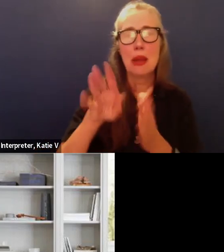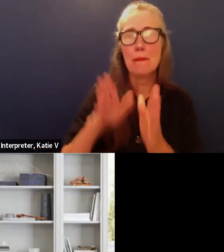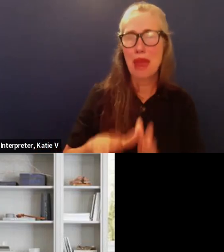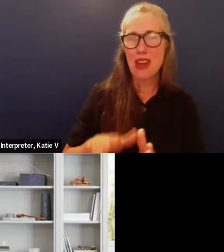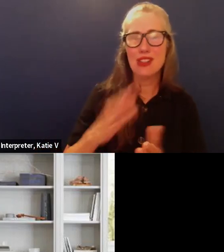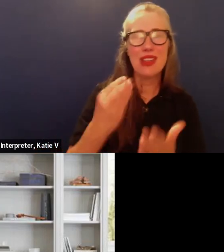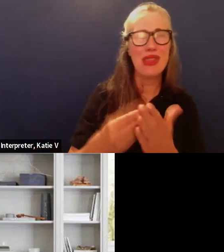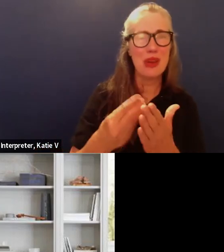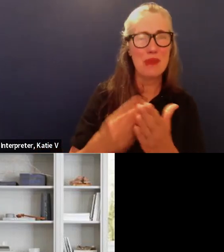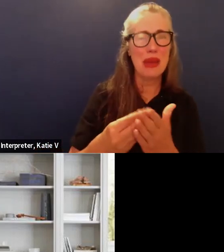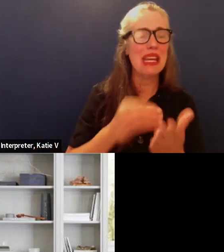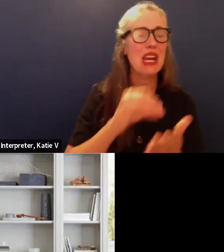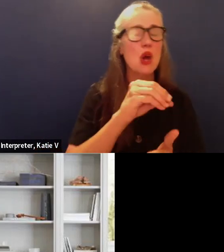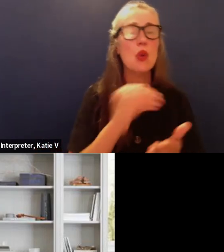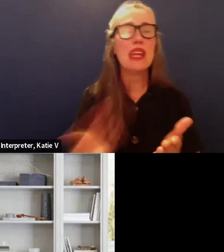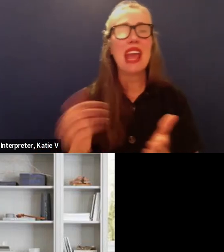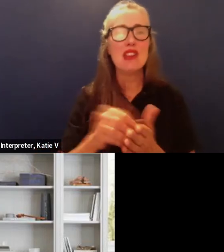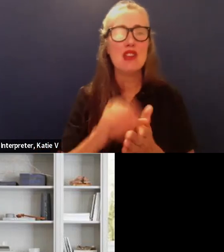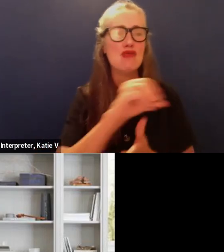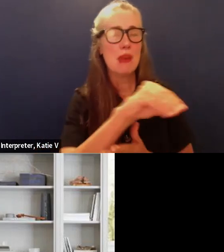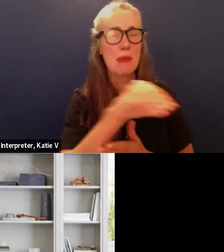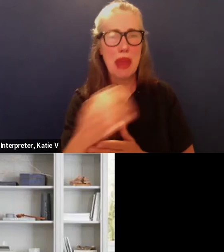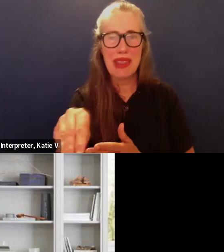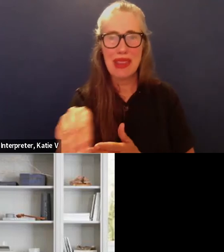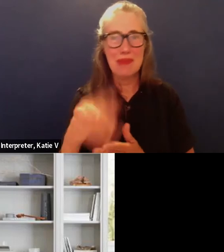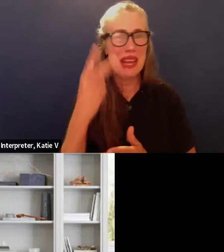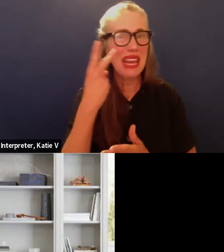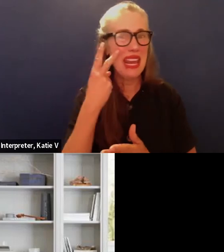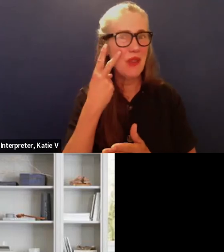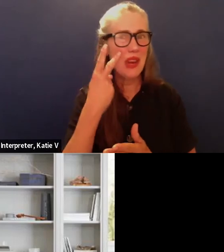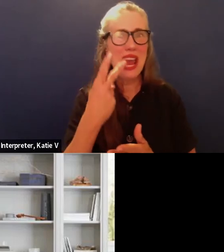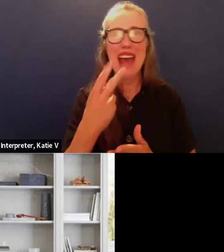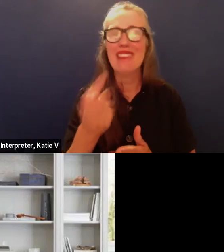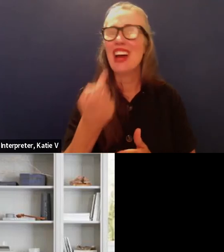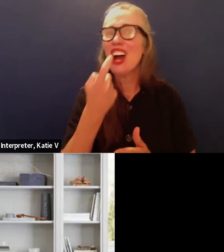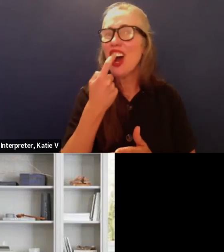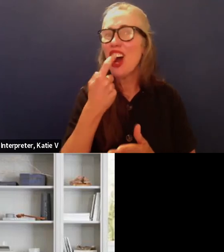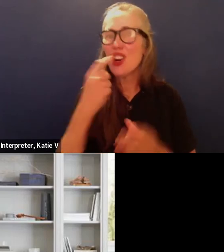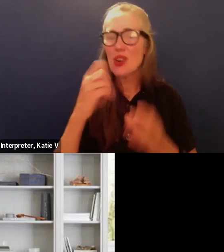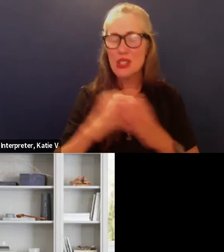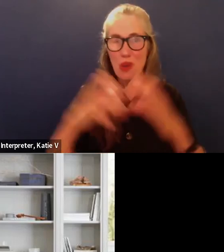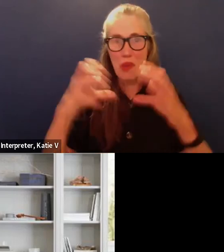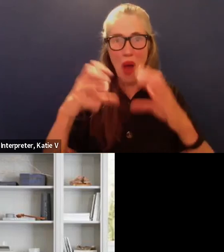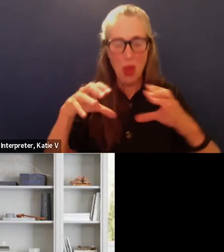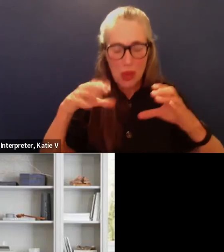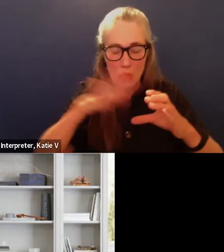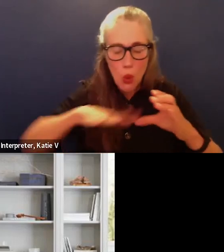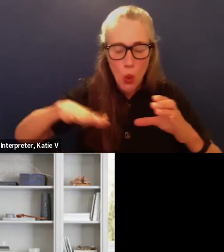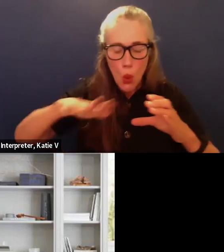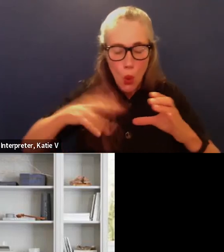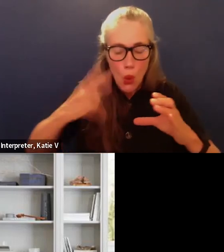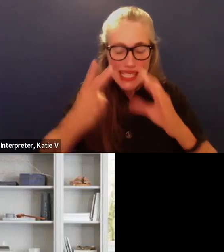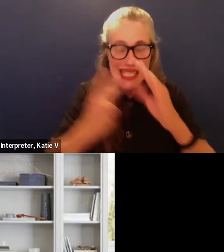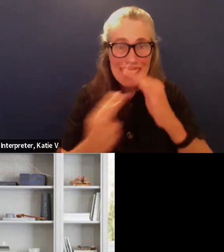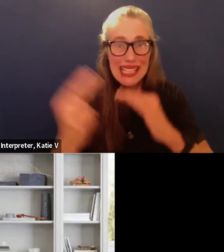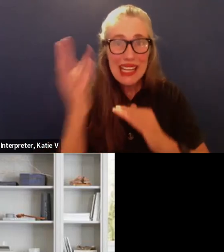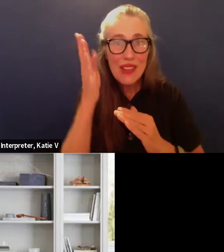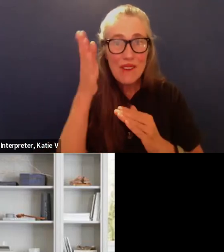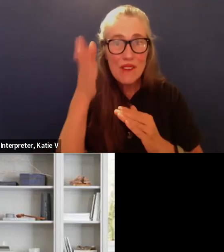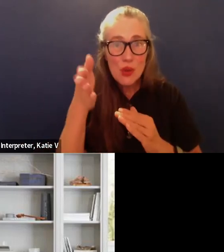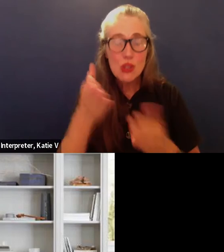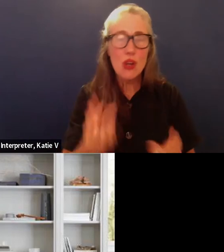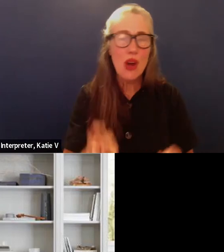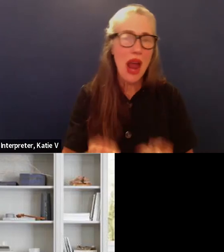right now that would be helpful and we obviously could do a great job of projecting out what those taxpayer savings would be in the future but unfortunately